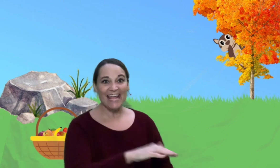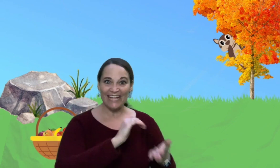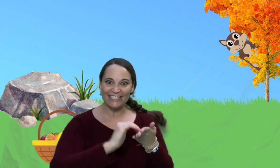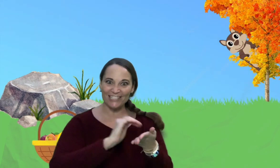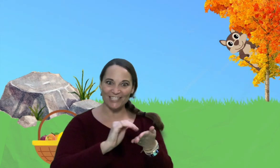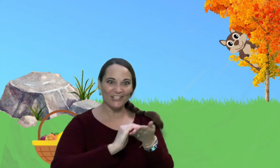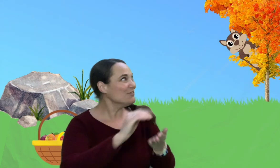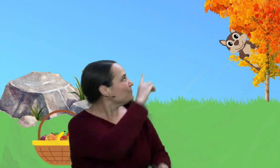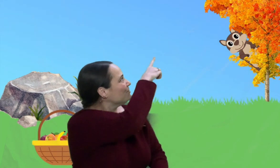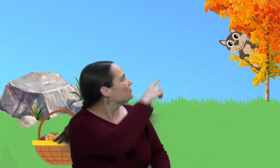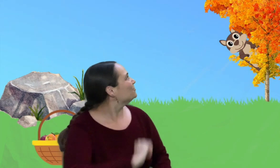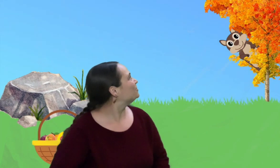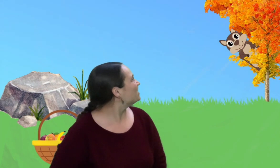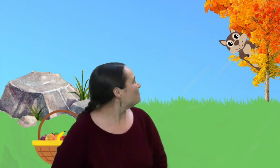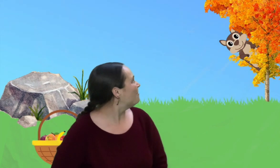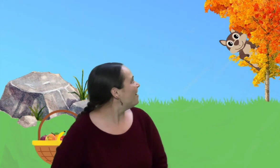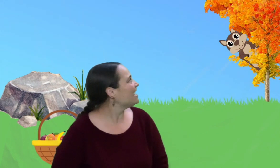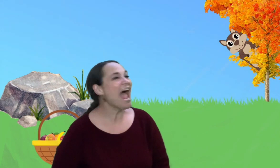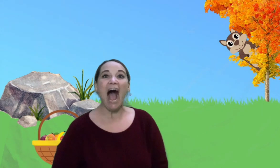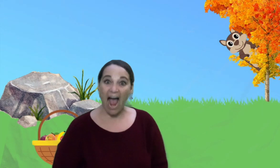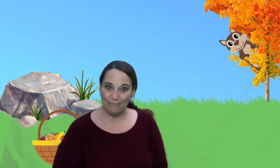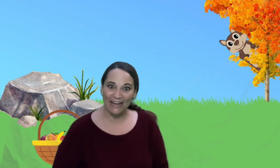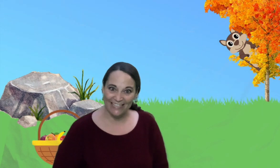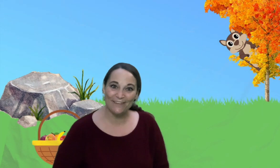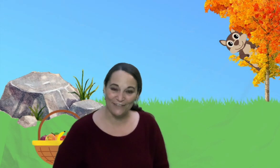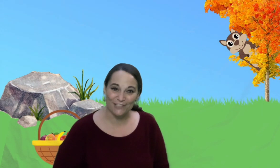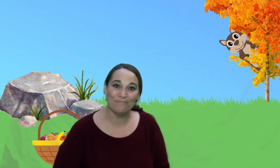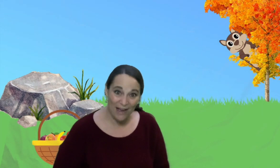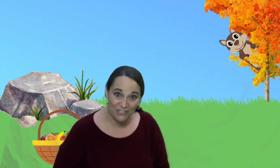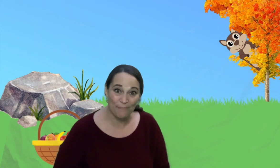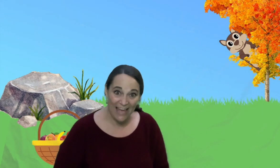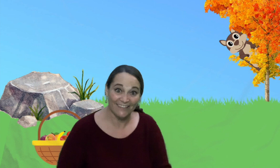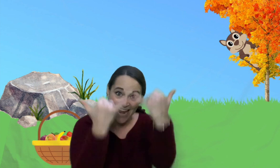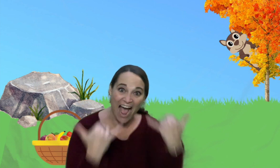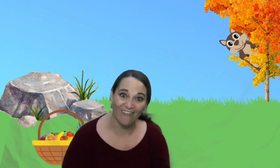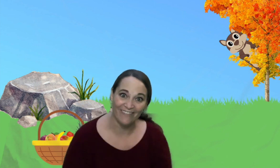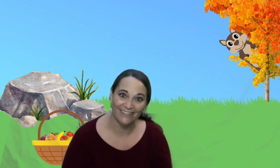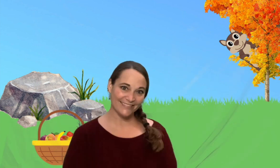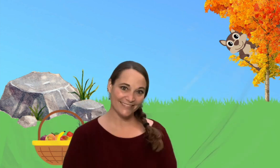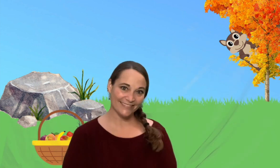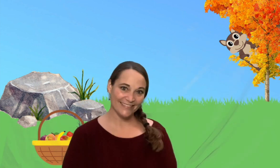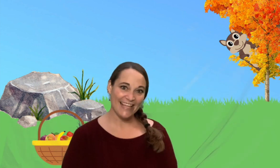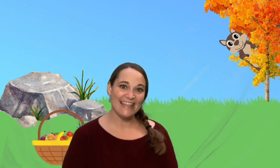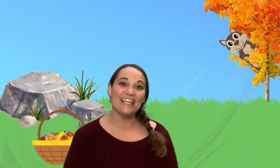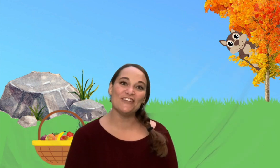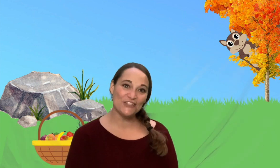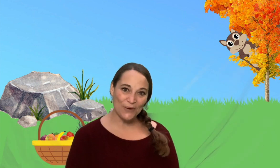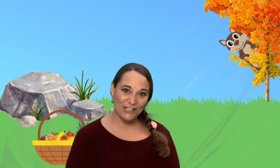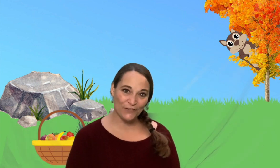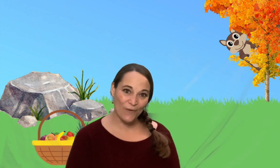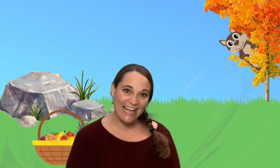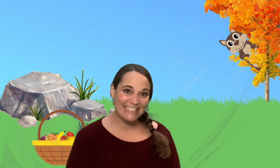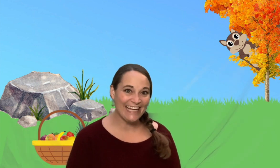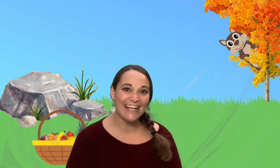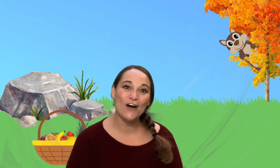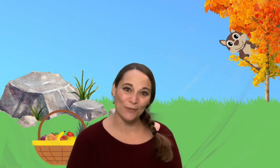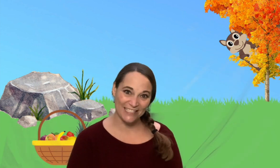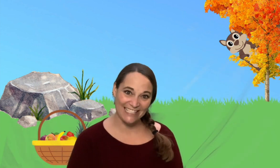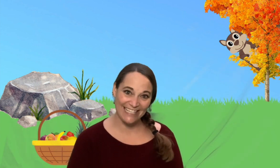Excuse you, chipmunk. I bet he feels much better now. Thank you so much for watching. Hope to see you